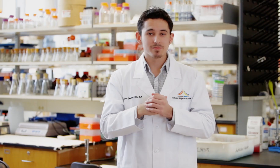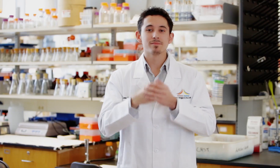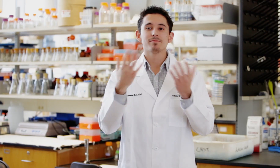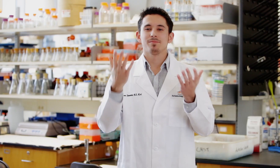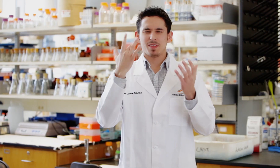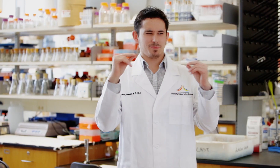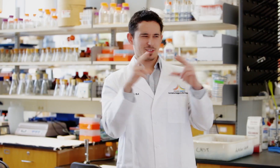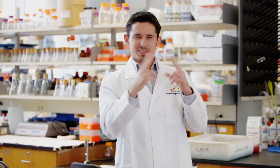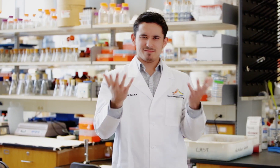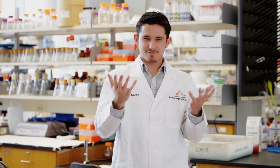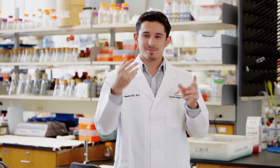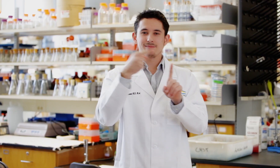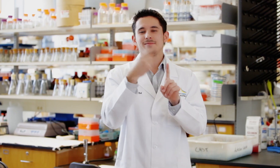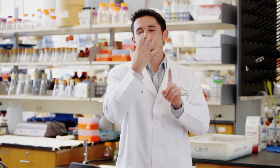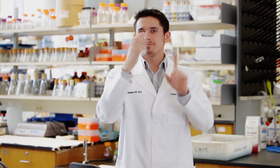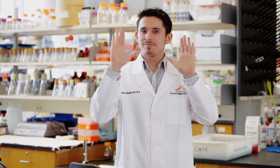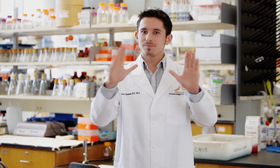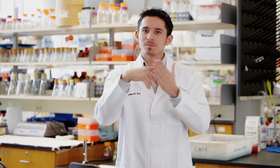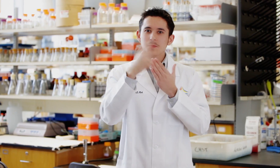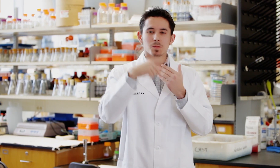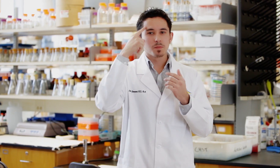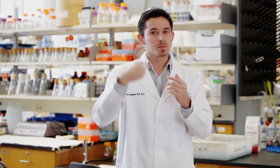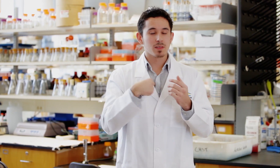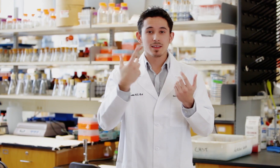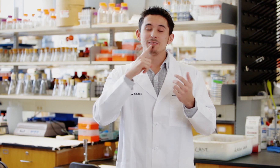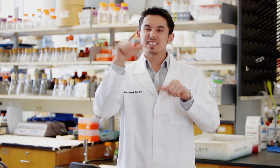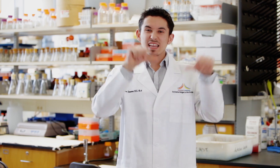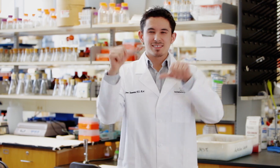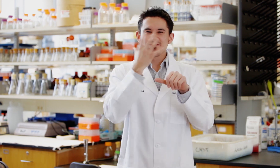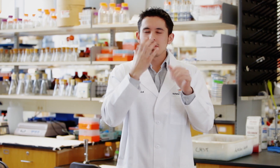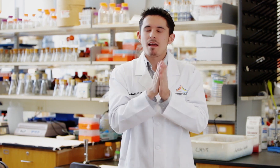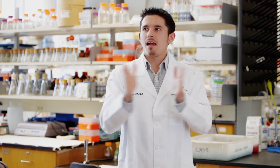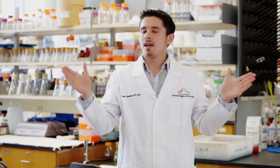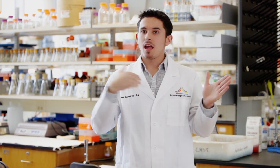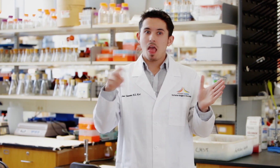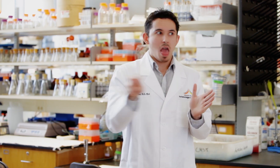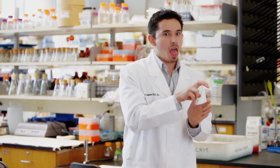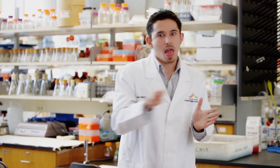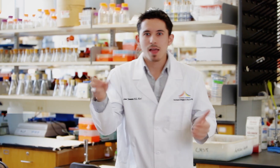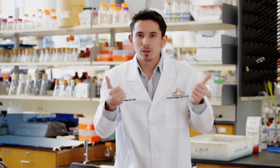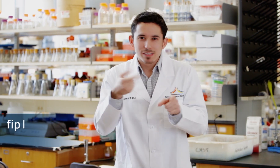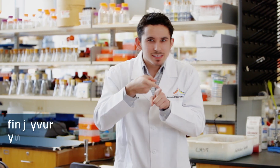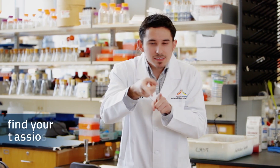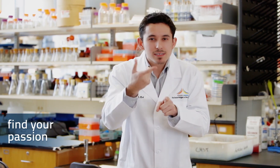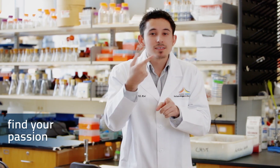Rochester Bridges to the doctorate is an outstanding program. It has helped me narrow the scope of my interest in the sciences.